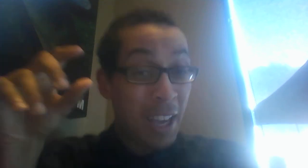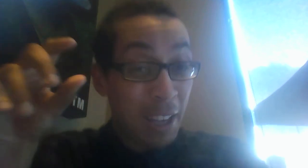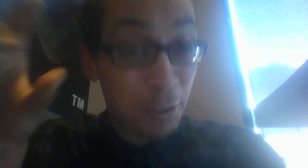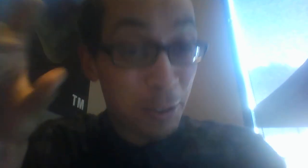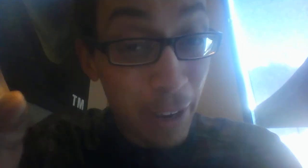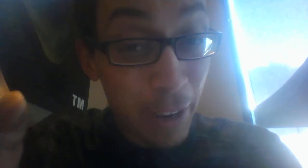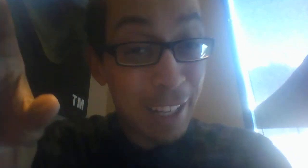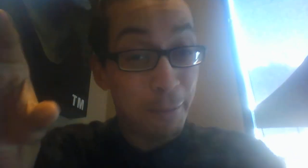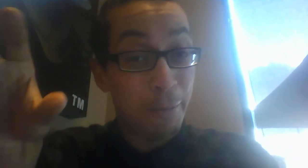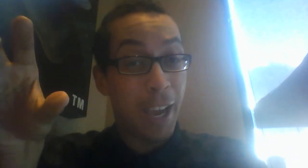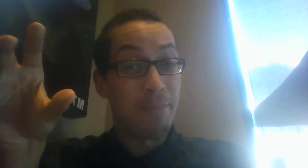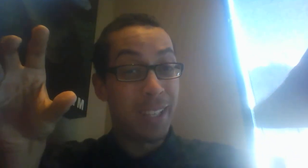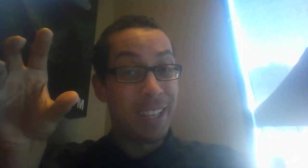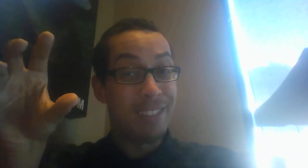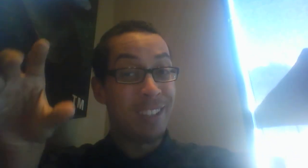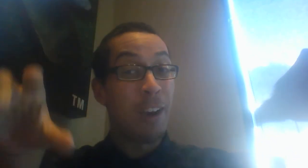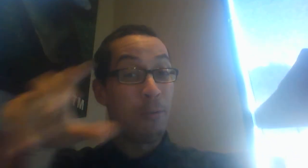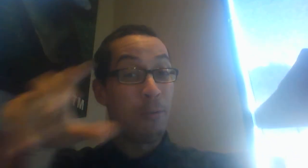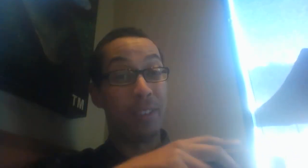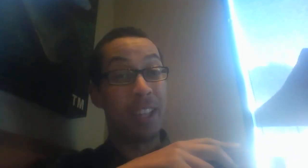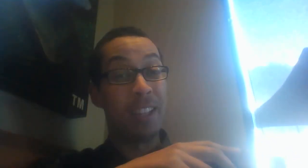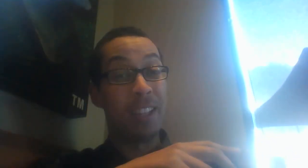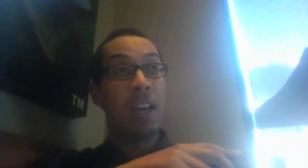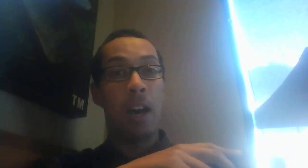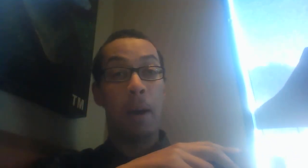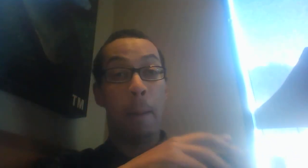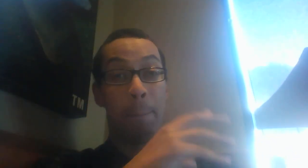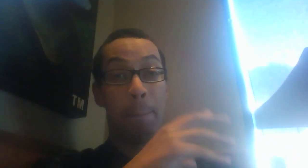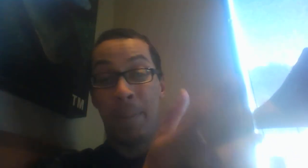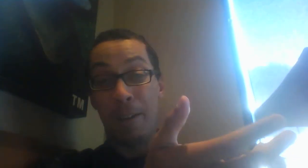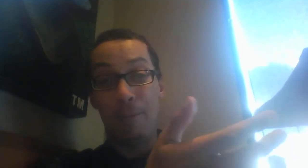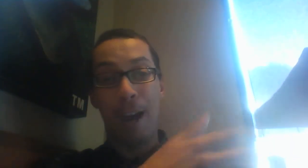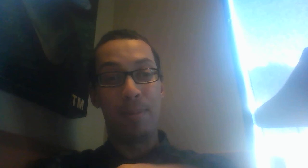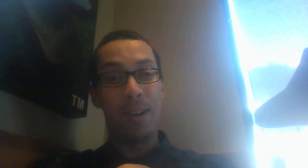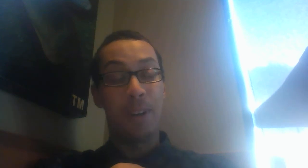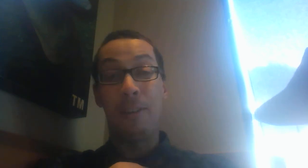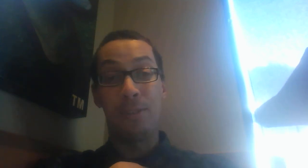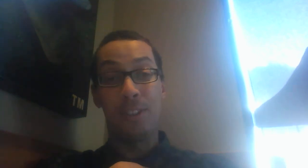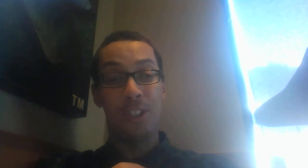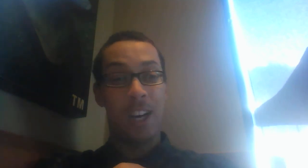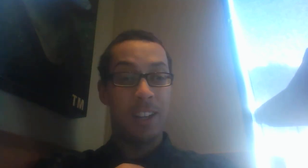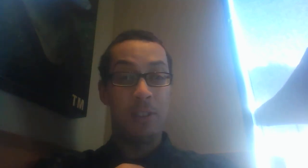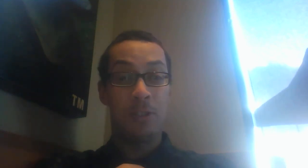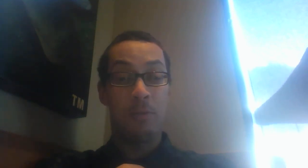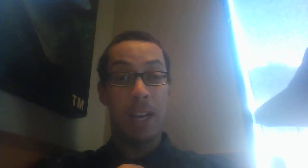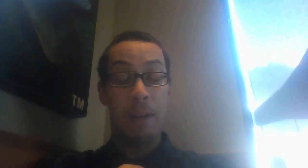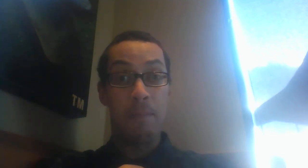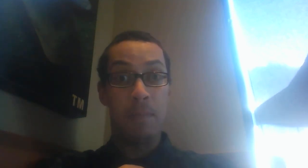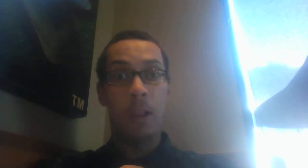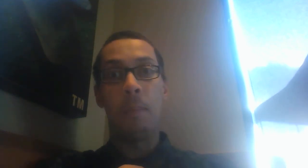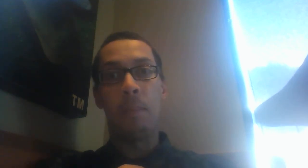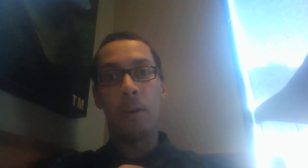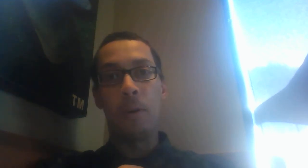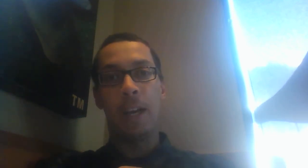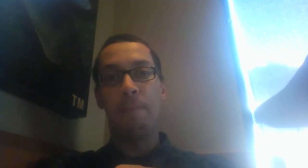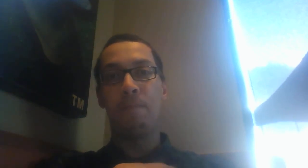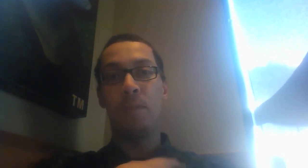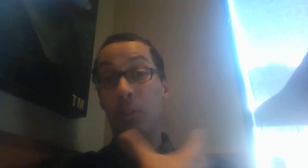Sylvainian families rather than, uh, Peter Rabbit. When I was a child, I used to read a lot more, like, Dr.